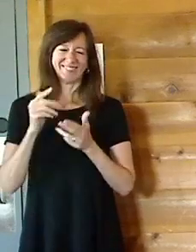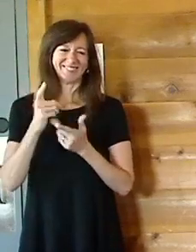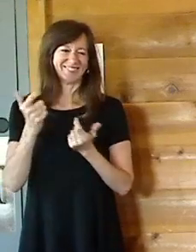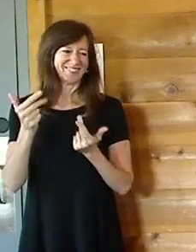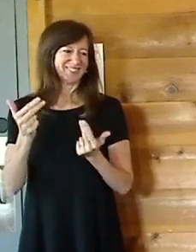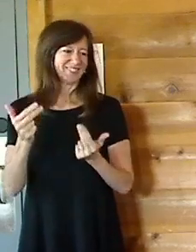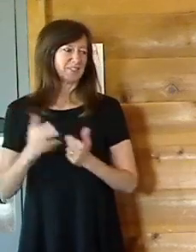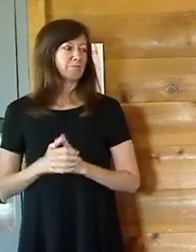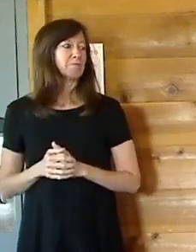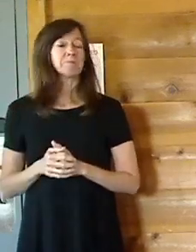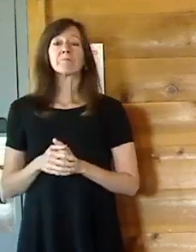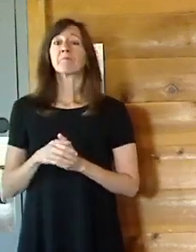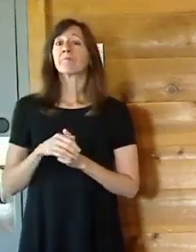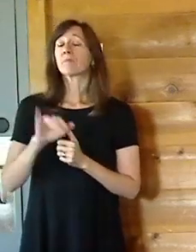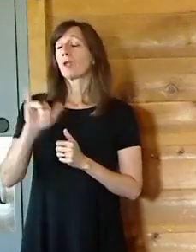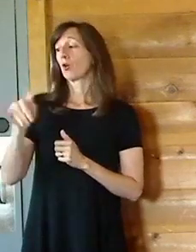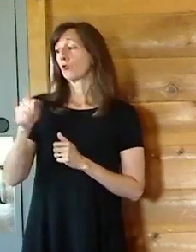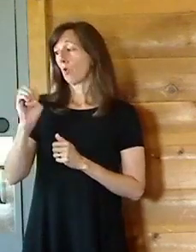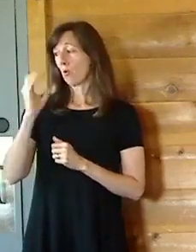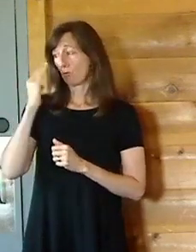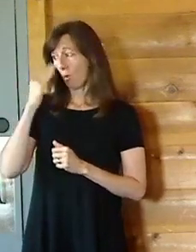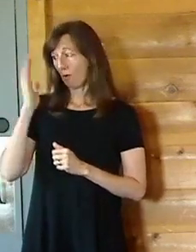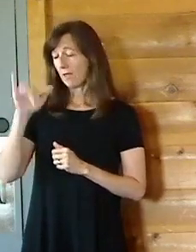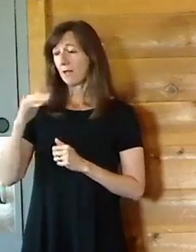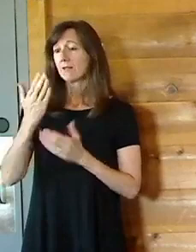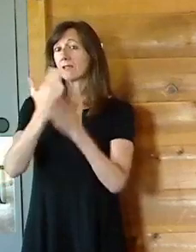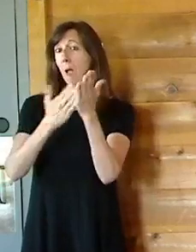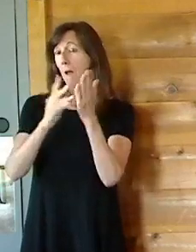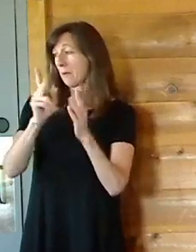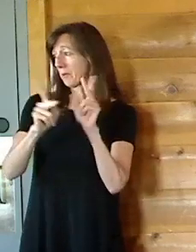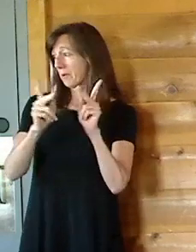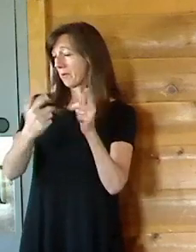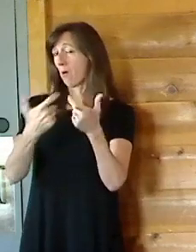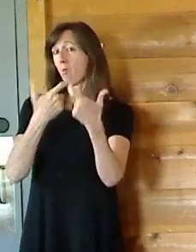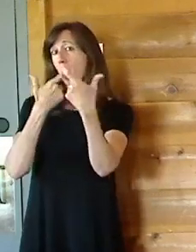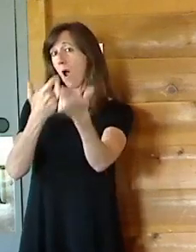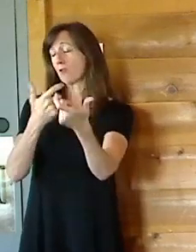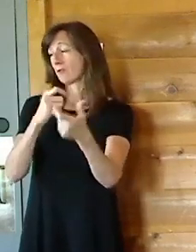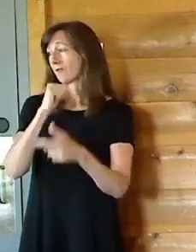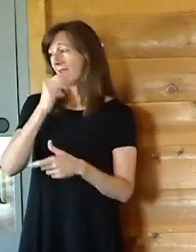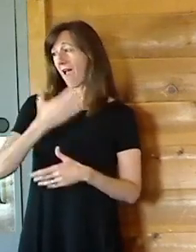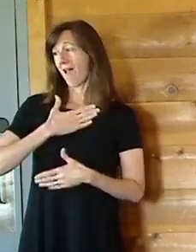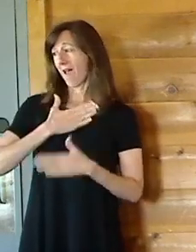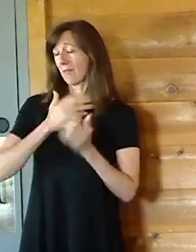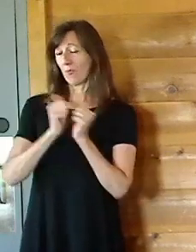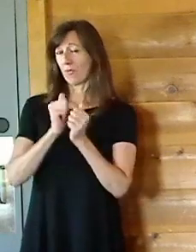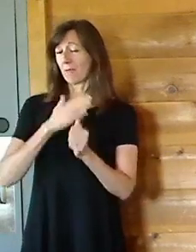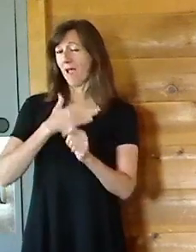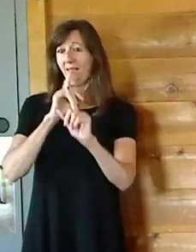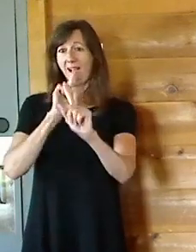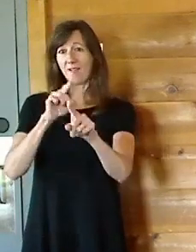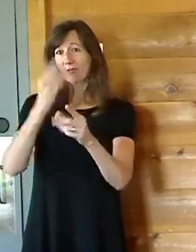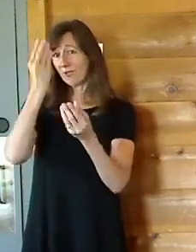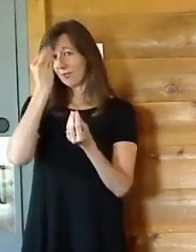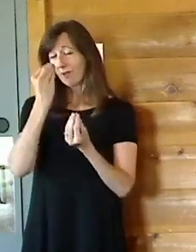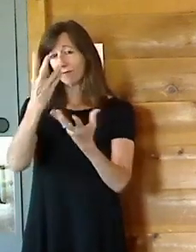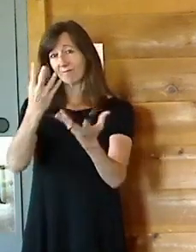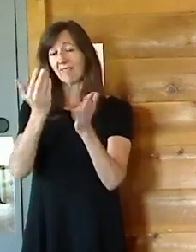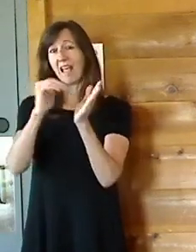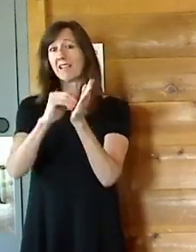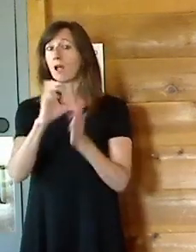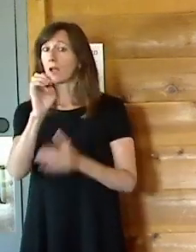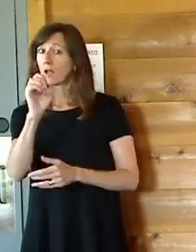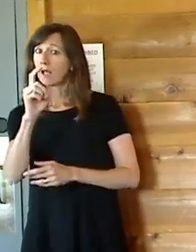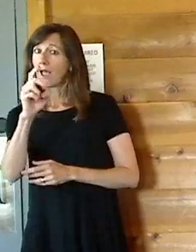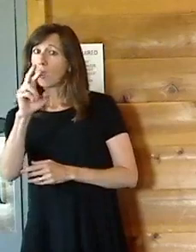are not, apparently, happy with my answer. So I will again say, Eric, it was not